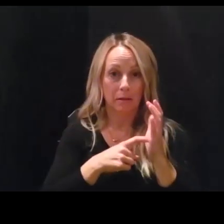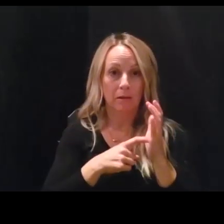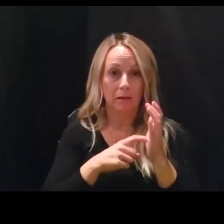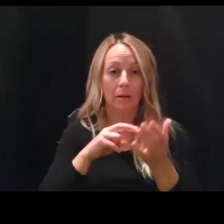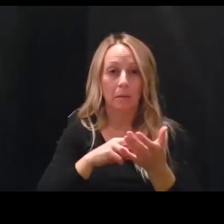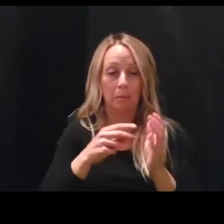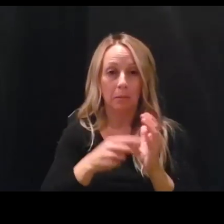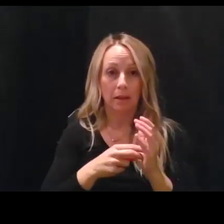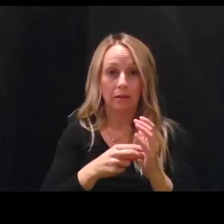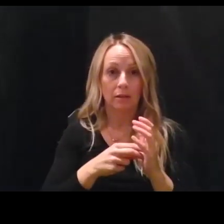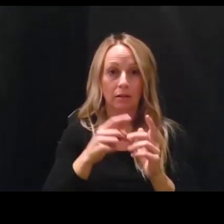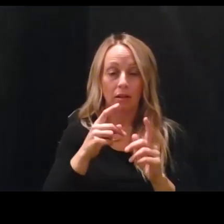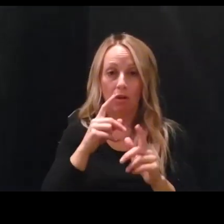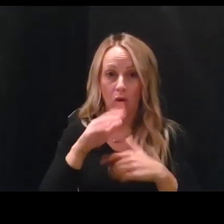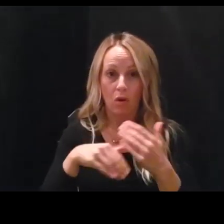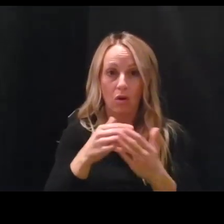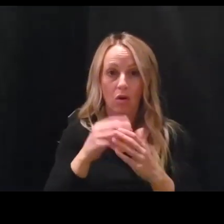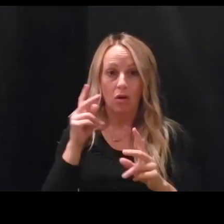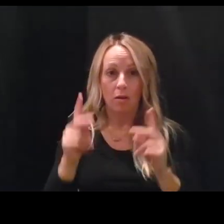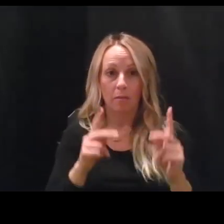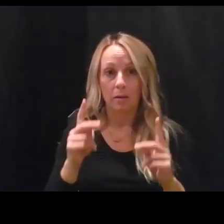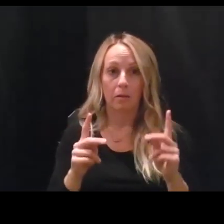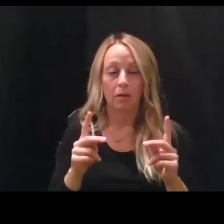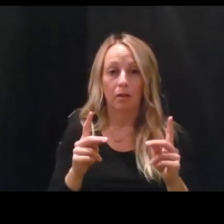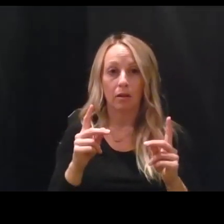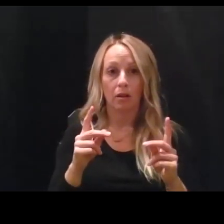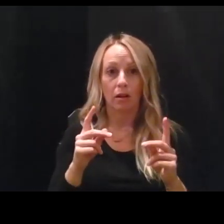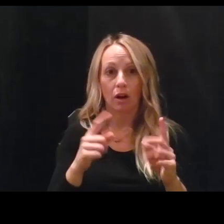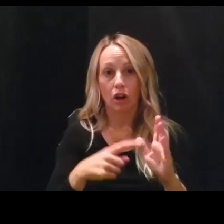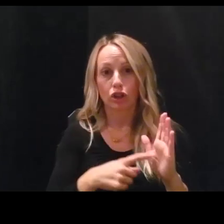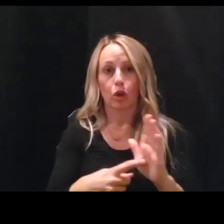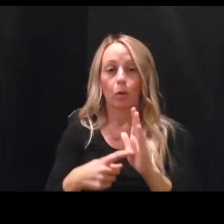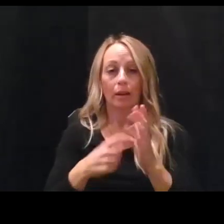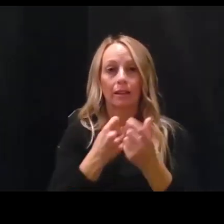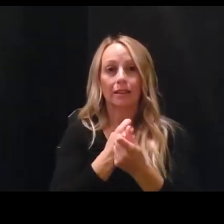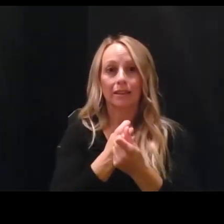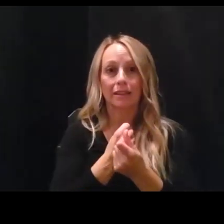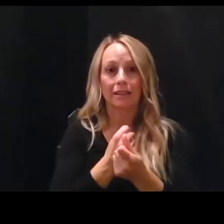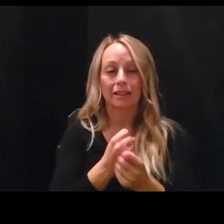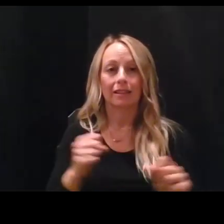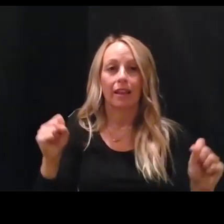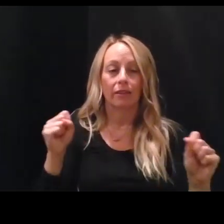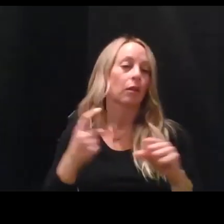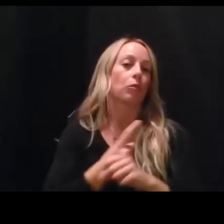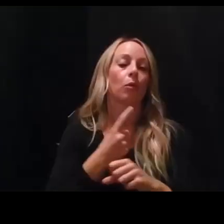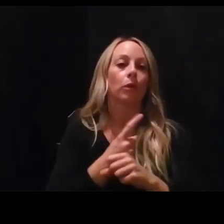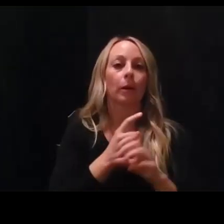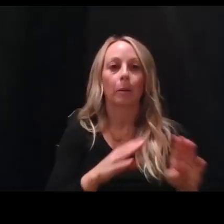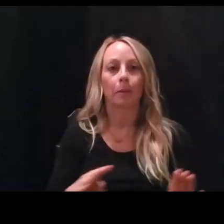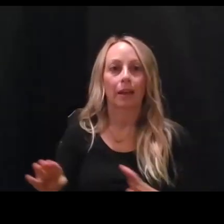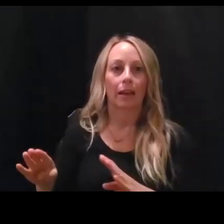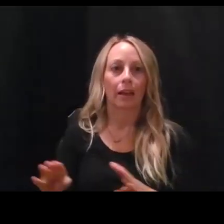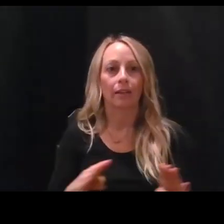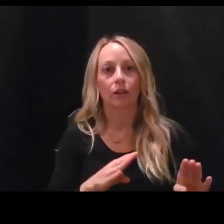in society, uh, there's modeling of safest and most appropriate behavior and